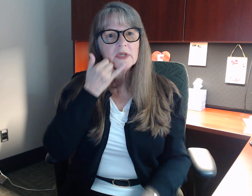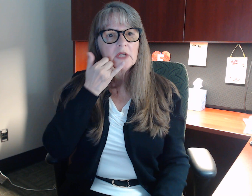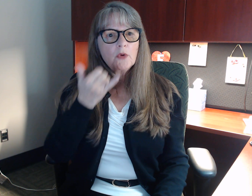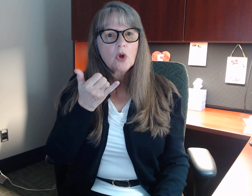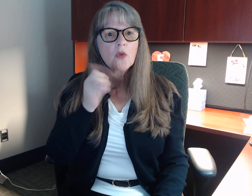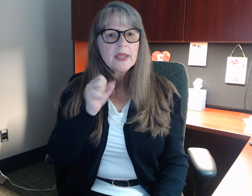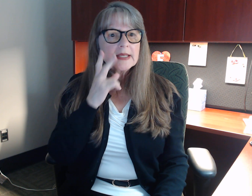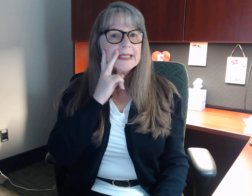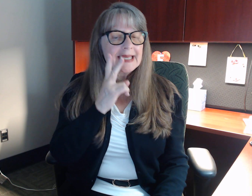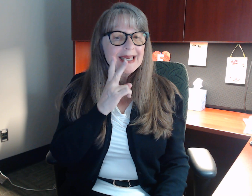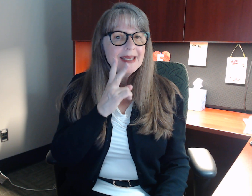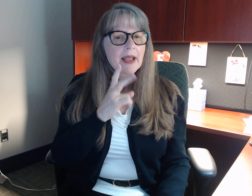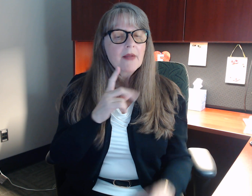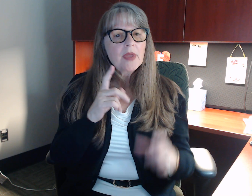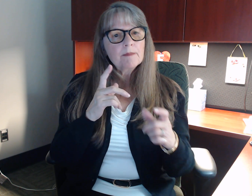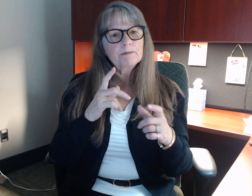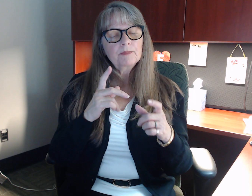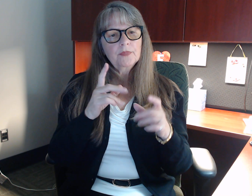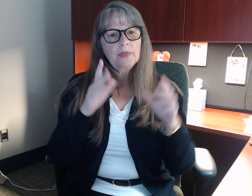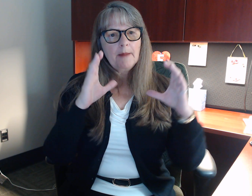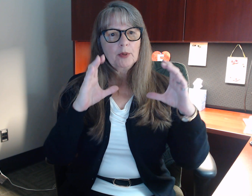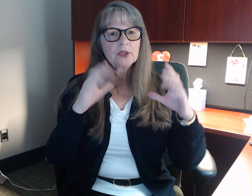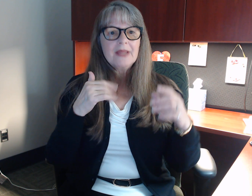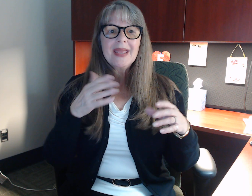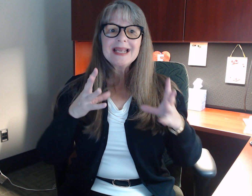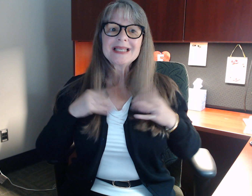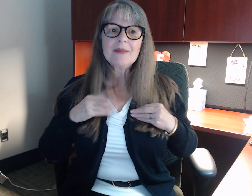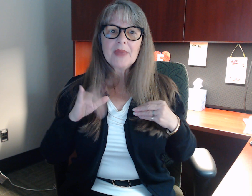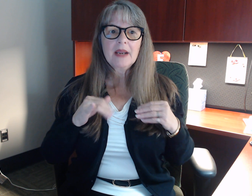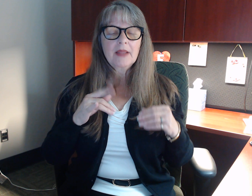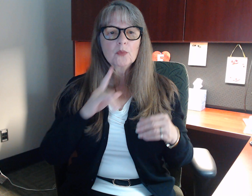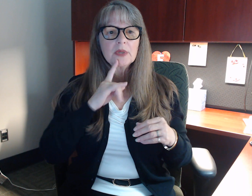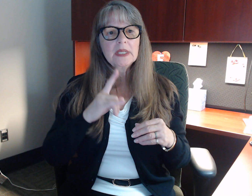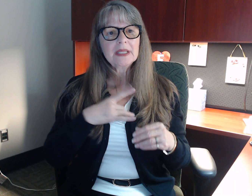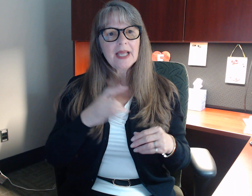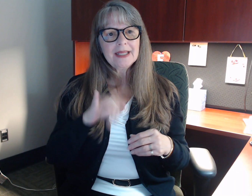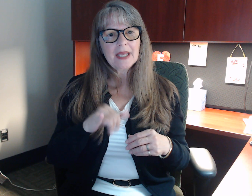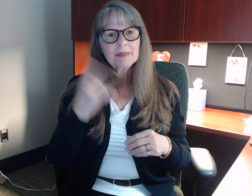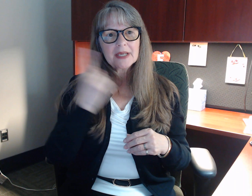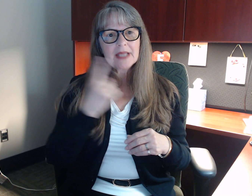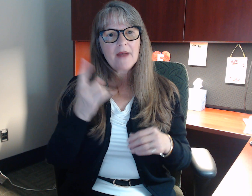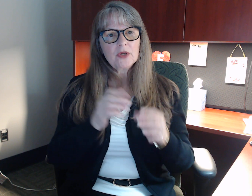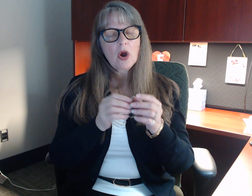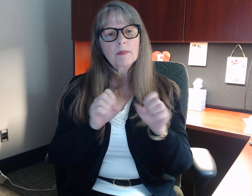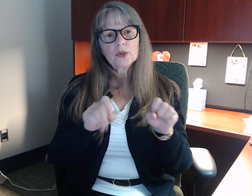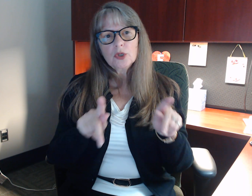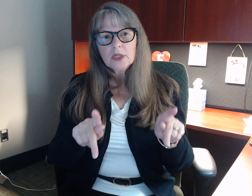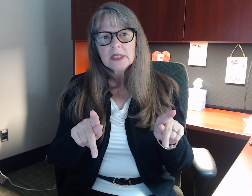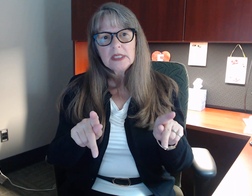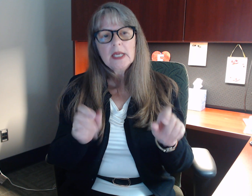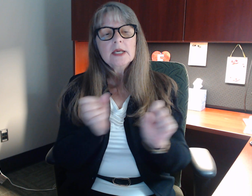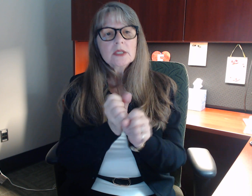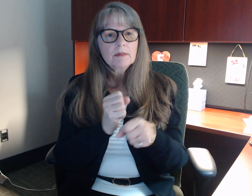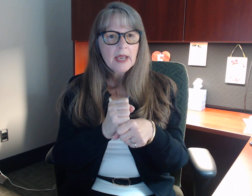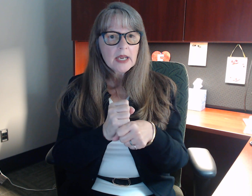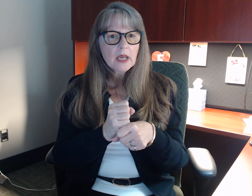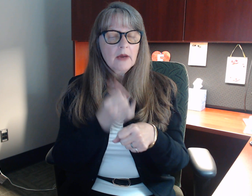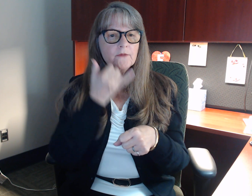telephone call, they can see that person and they accept that and they really like that because they have an opportunity to make a phone